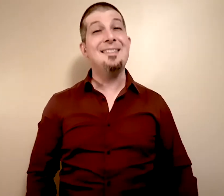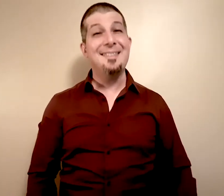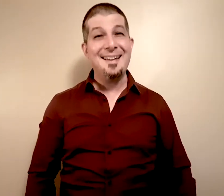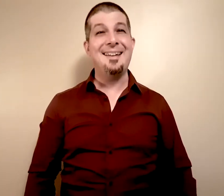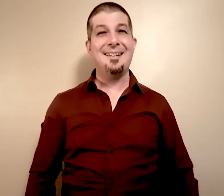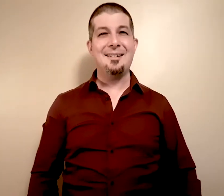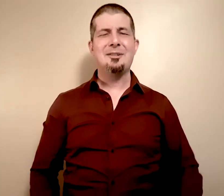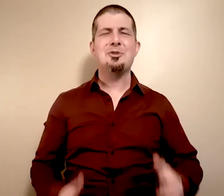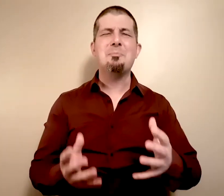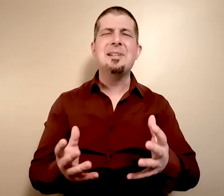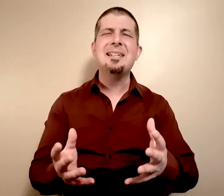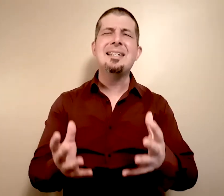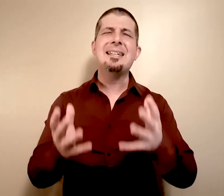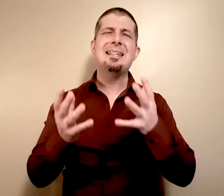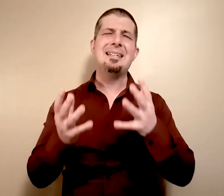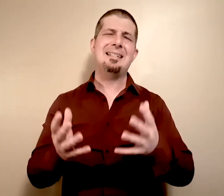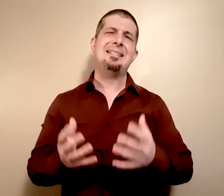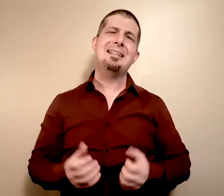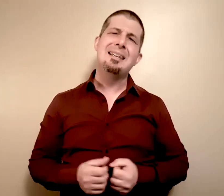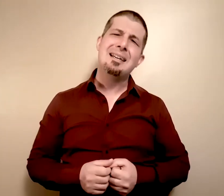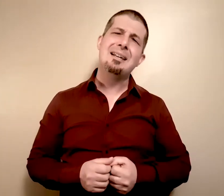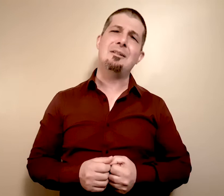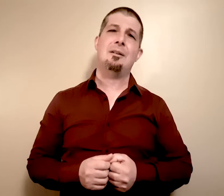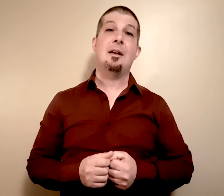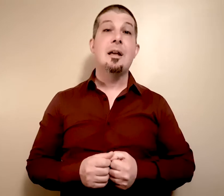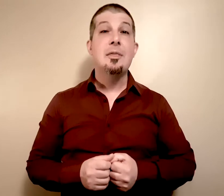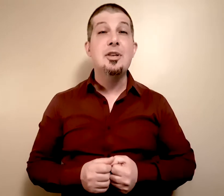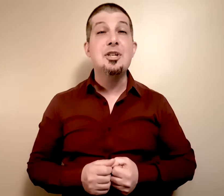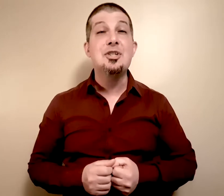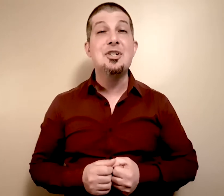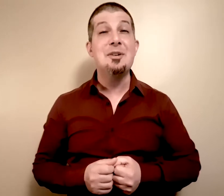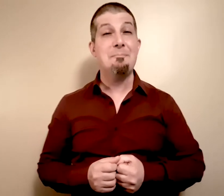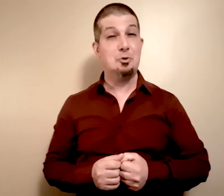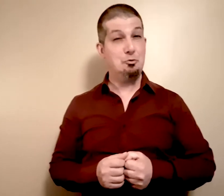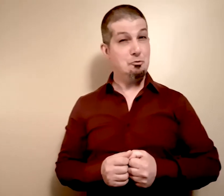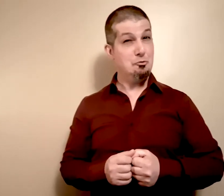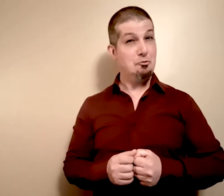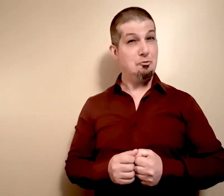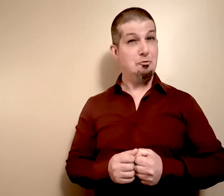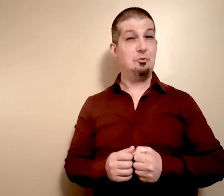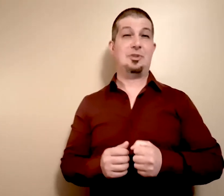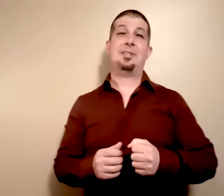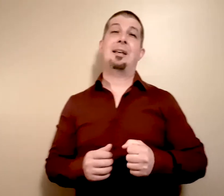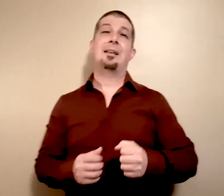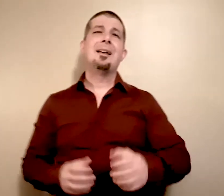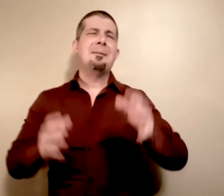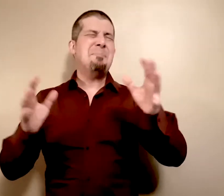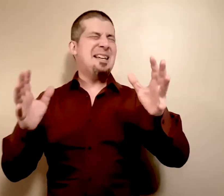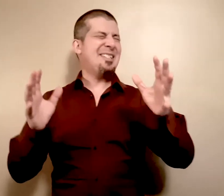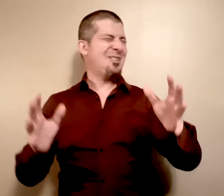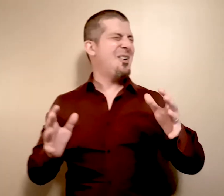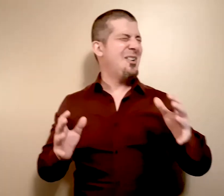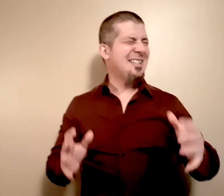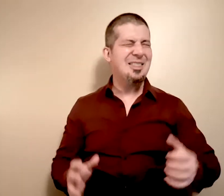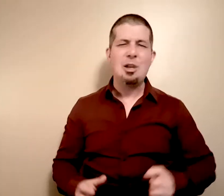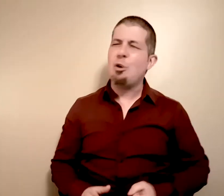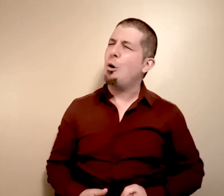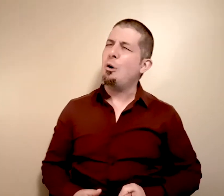there. So please hear these simple truths. Be strong in the Lord